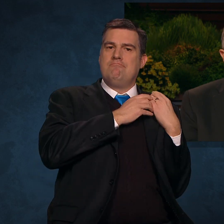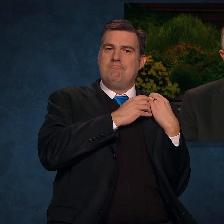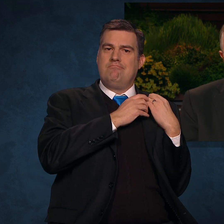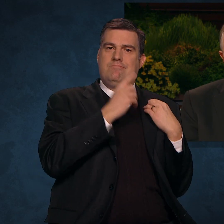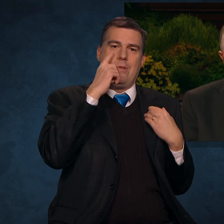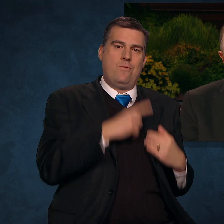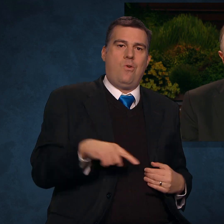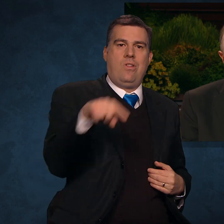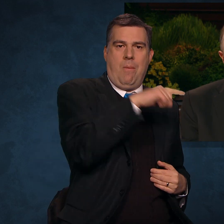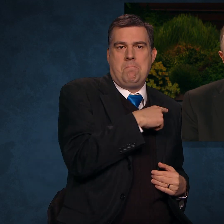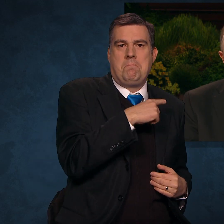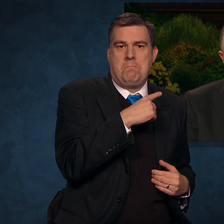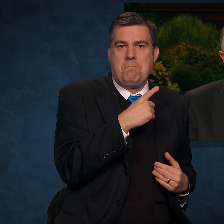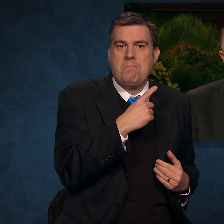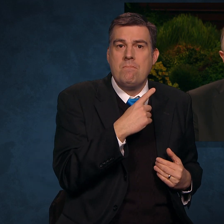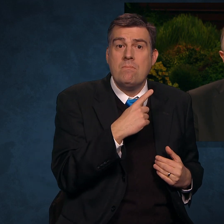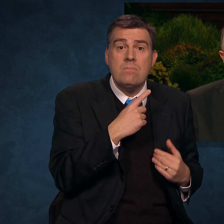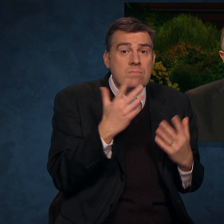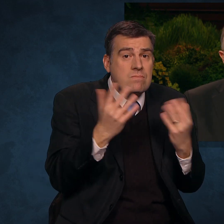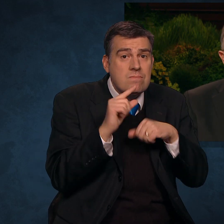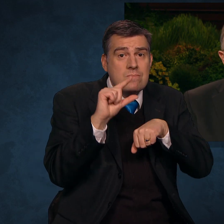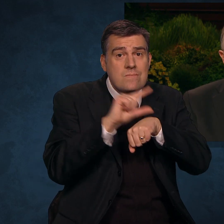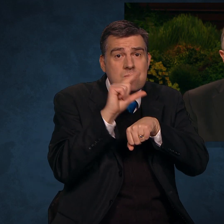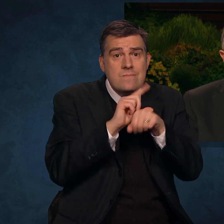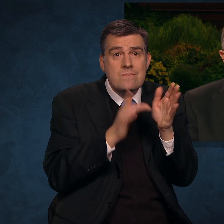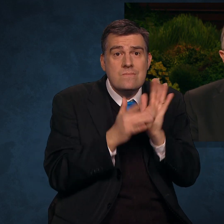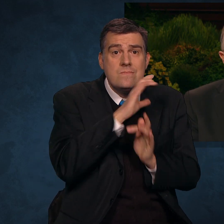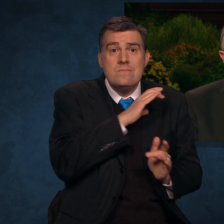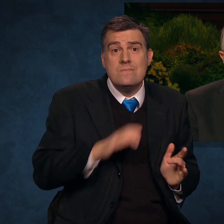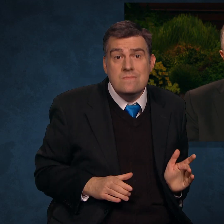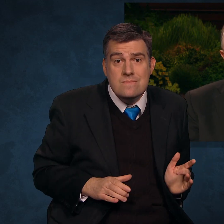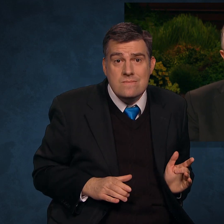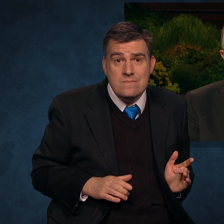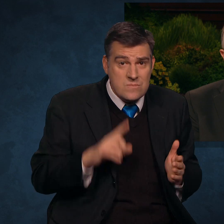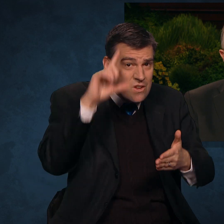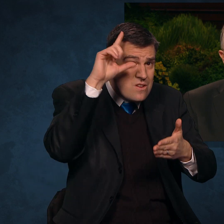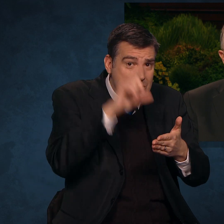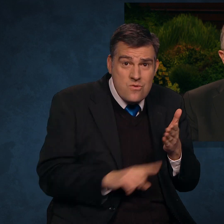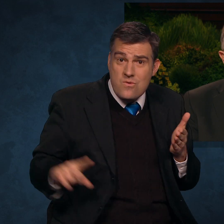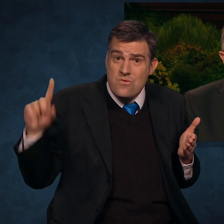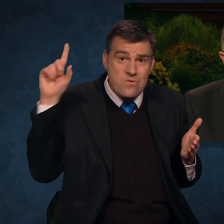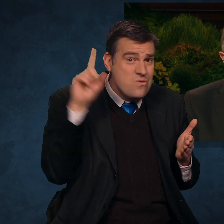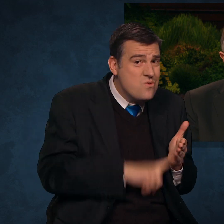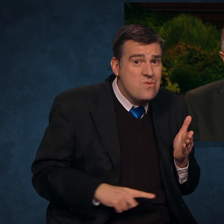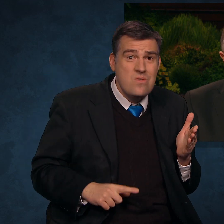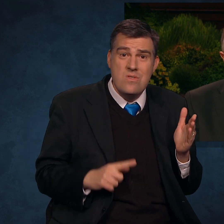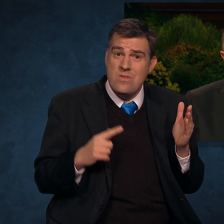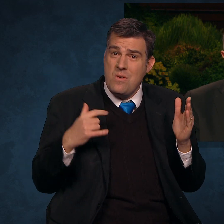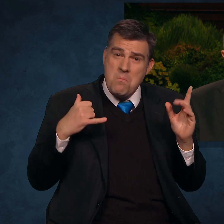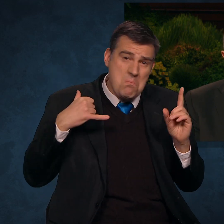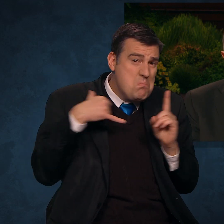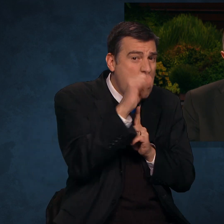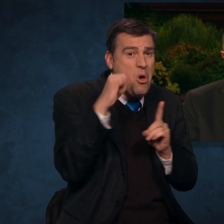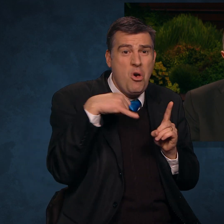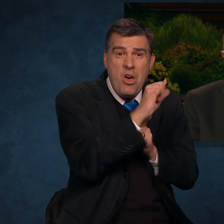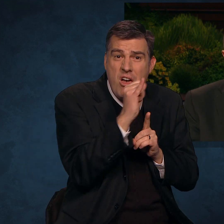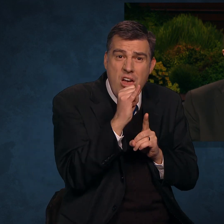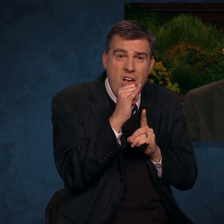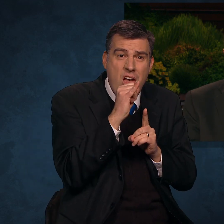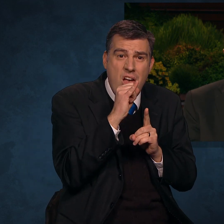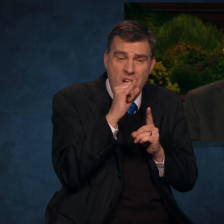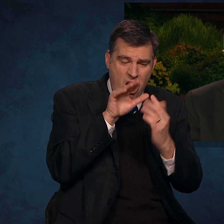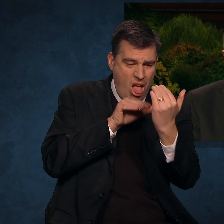gospel of Jesus Christ, there is no place for ridicule, bullying,